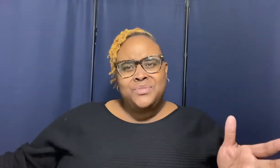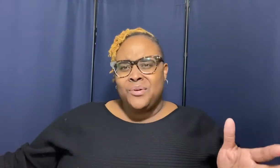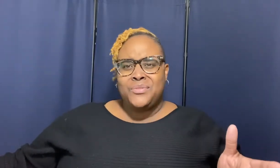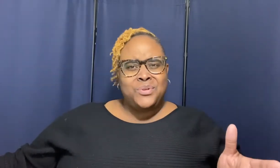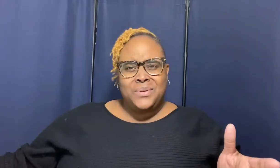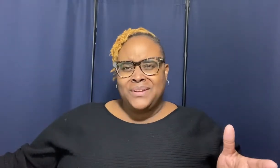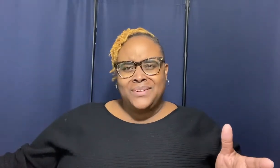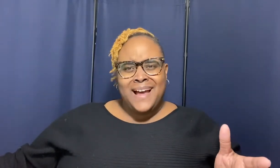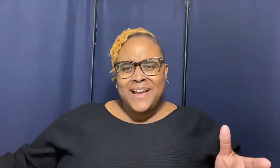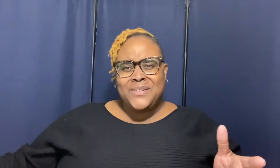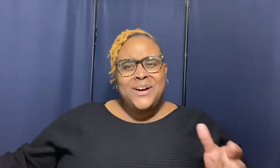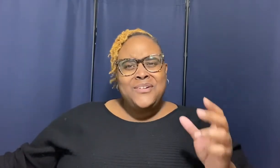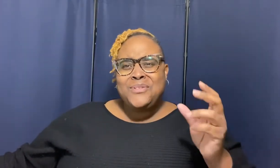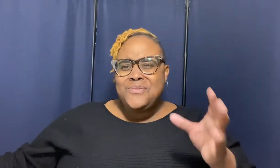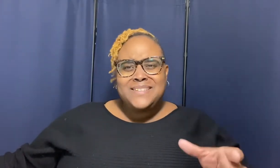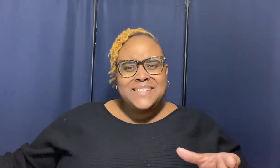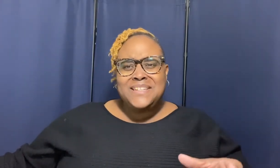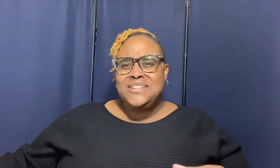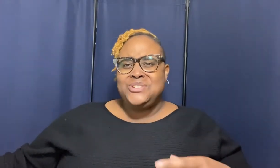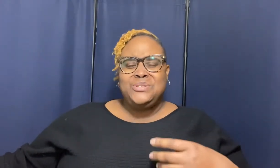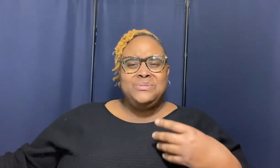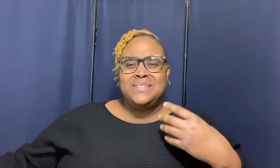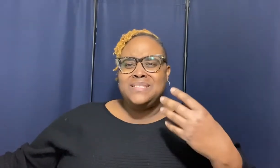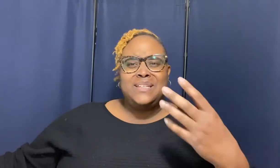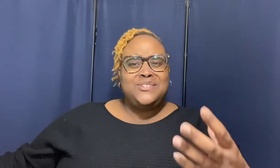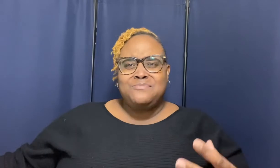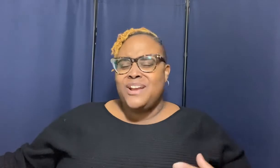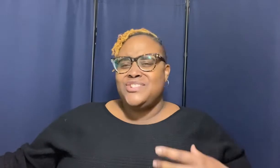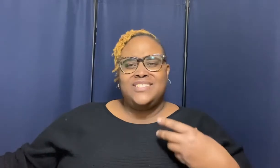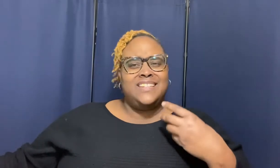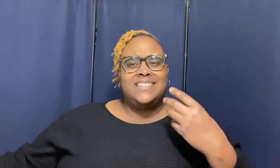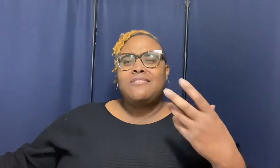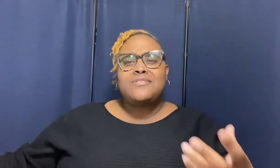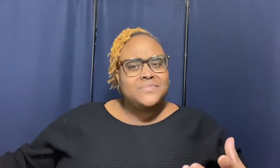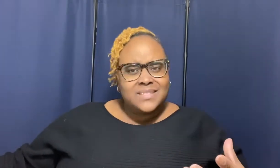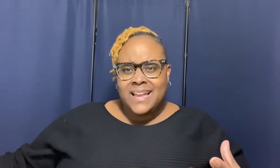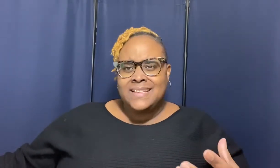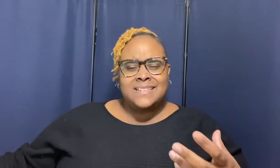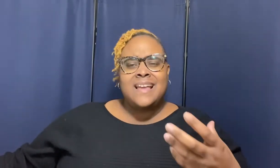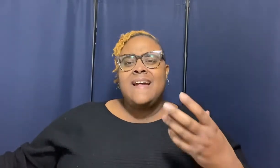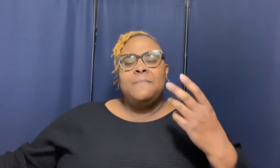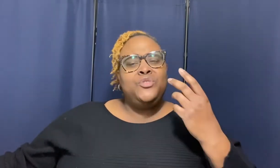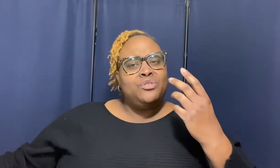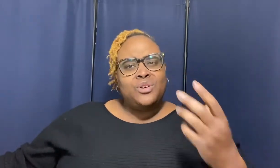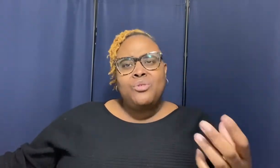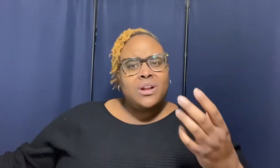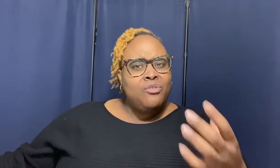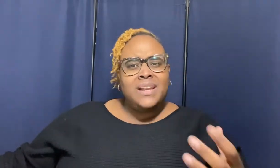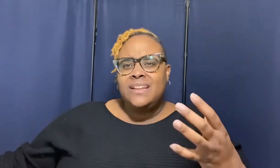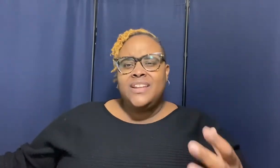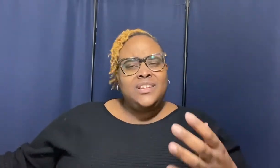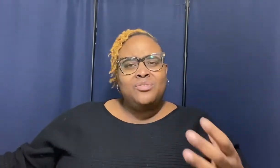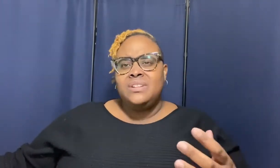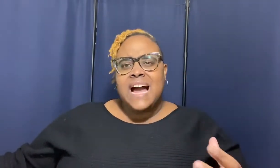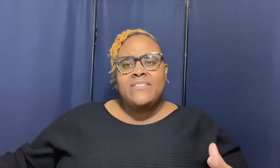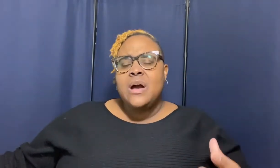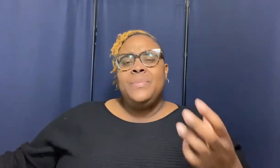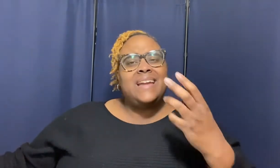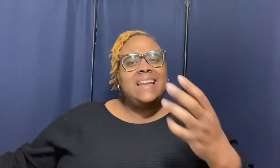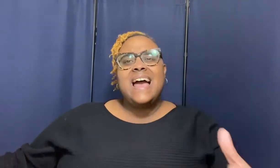going through in your life of course it's issues and situations and circumstances you know going on in your life but can i